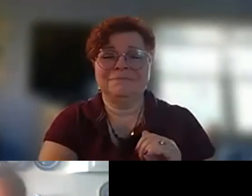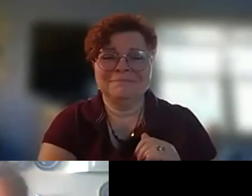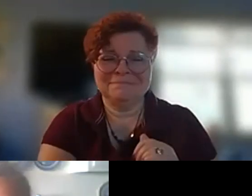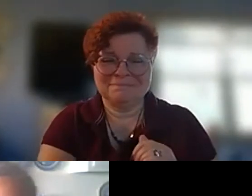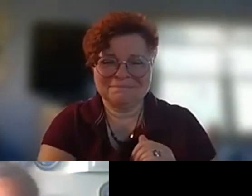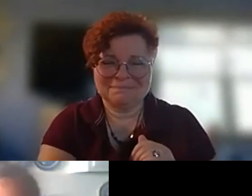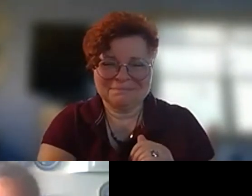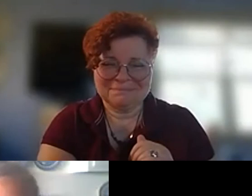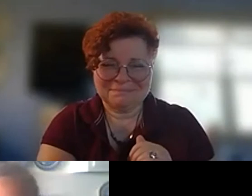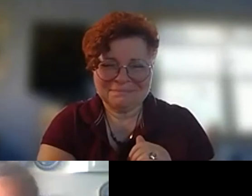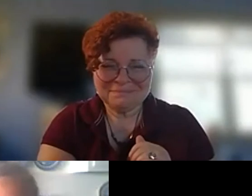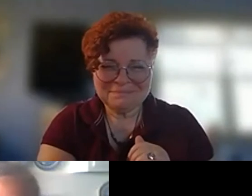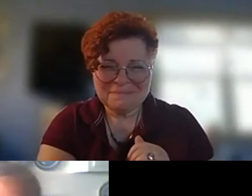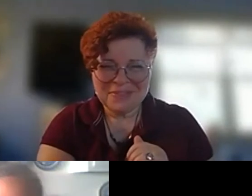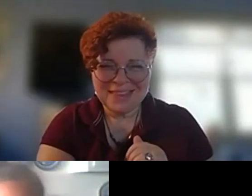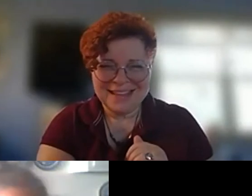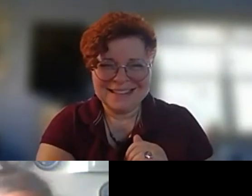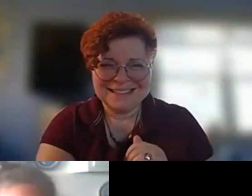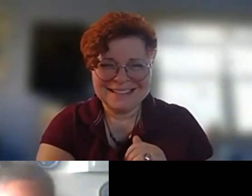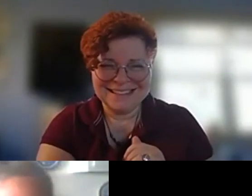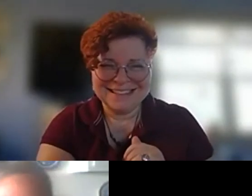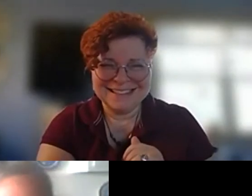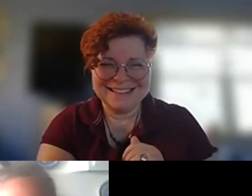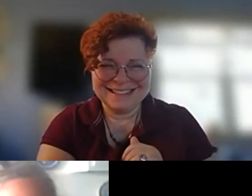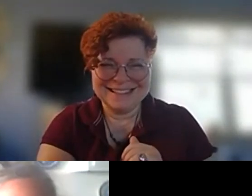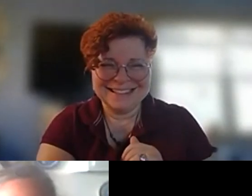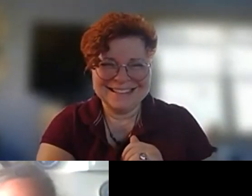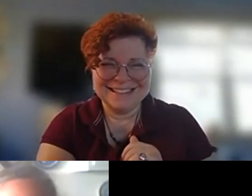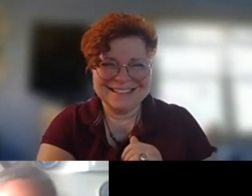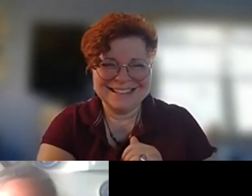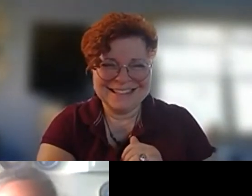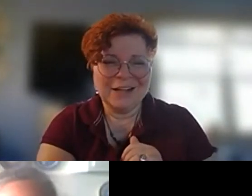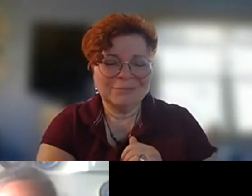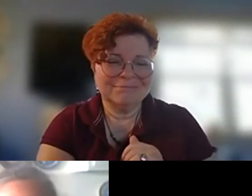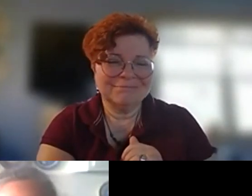i'm mute to respond